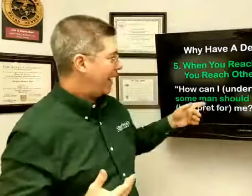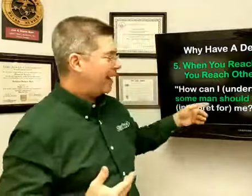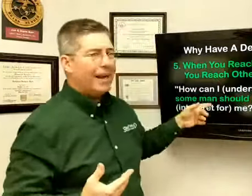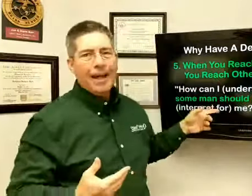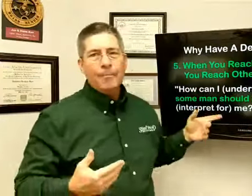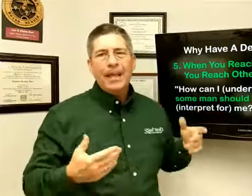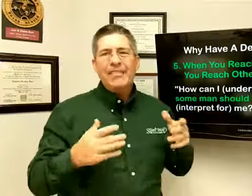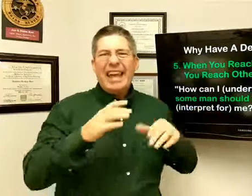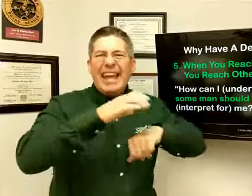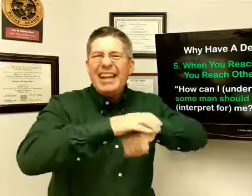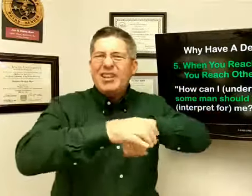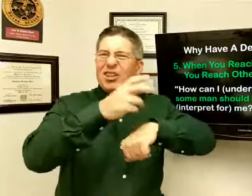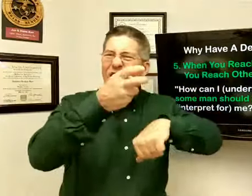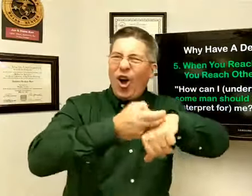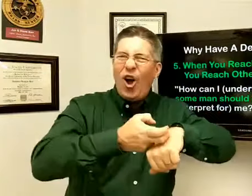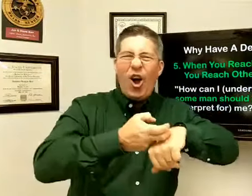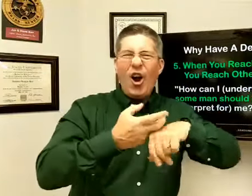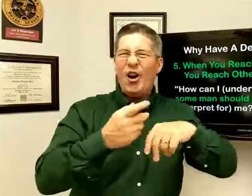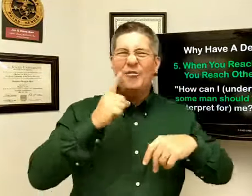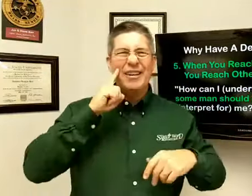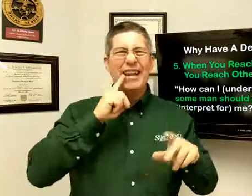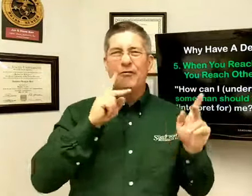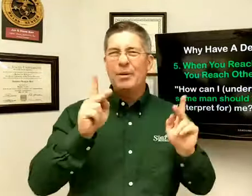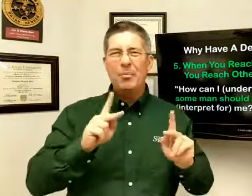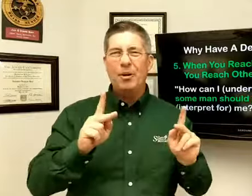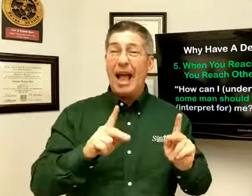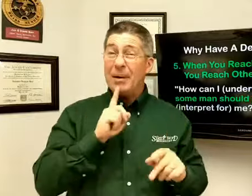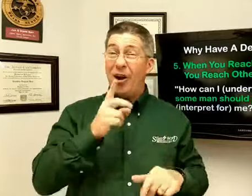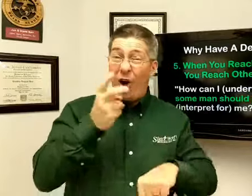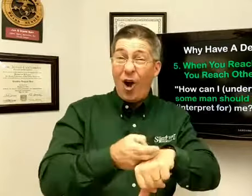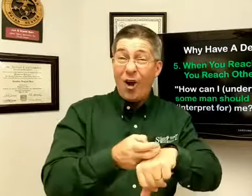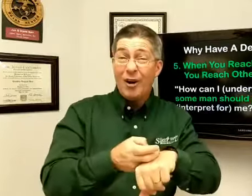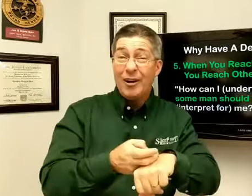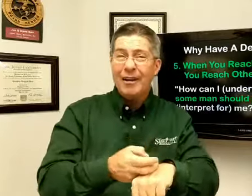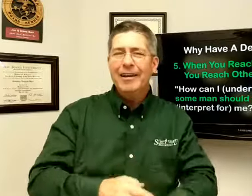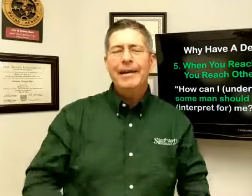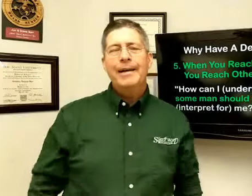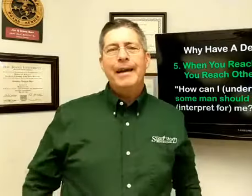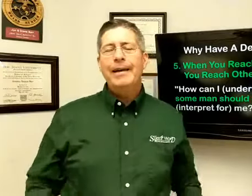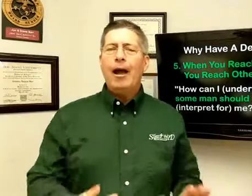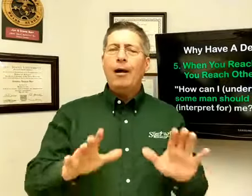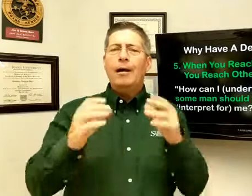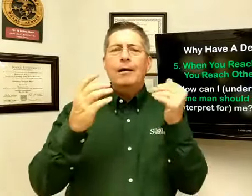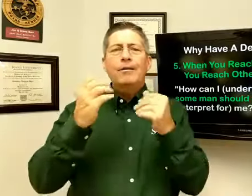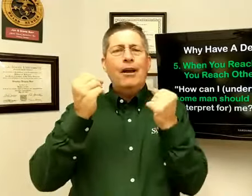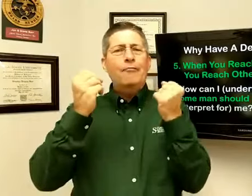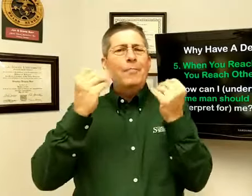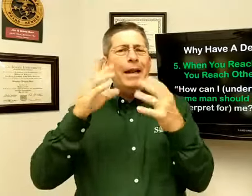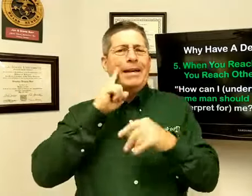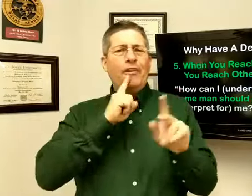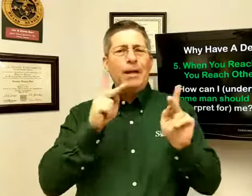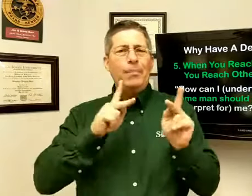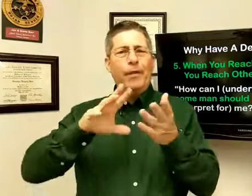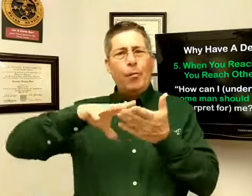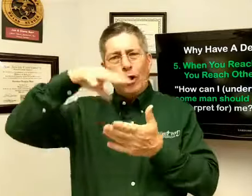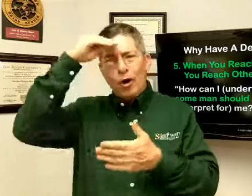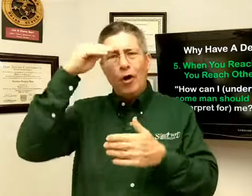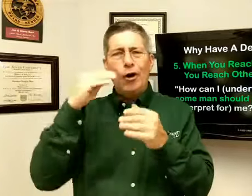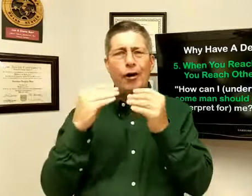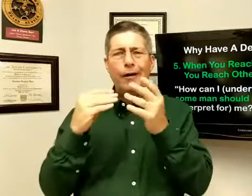And the English is hard for deaf people. I mean hard. Now, you have many deaf people that will learn and